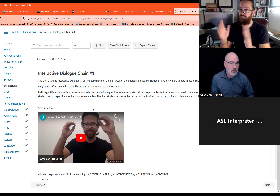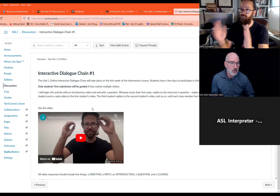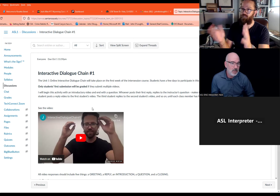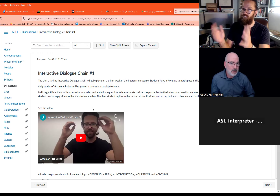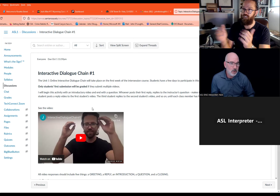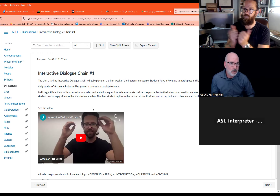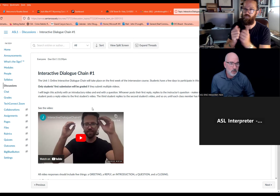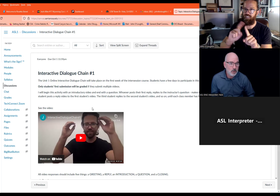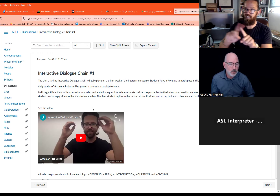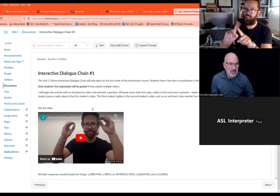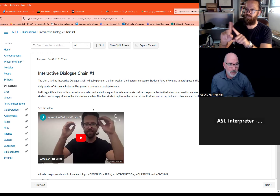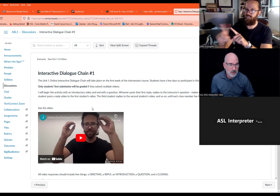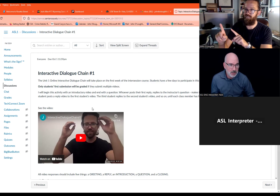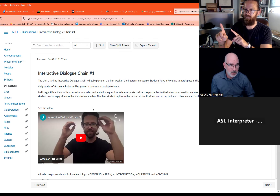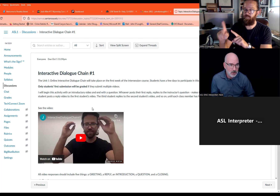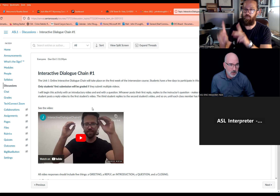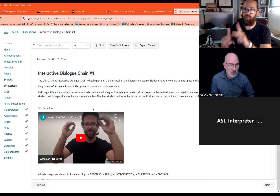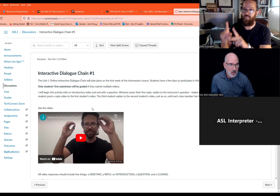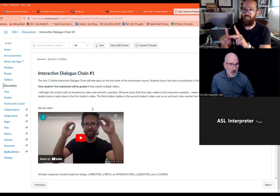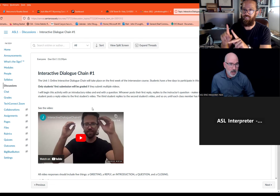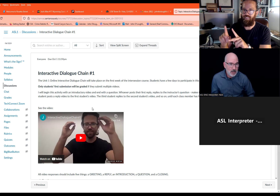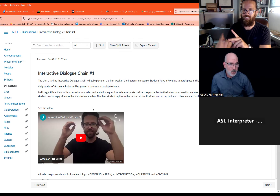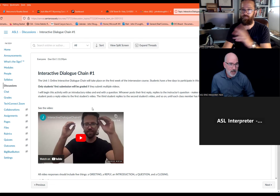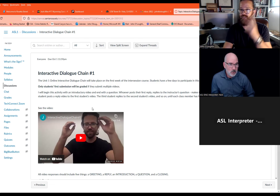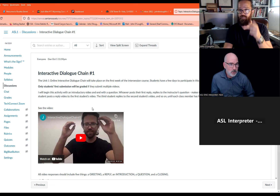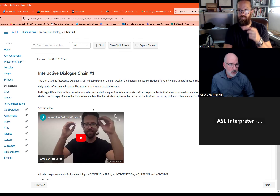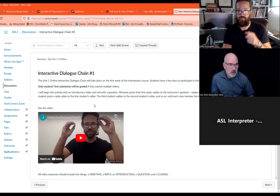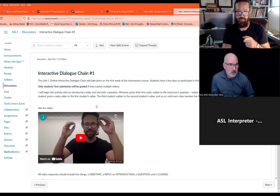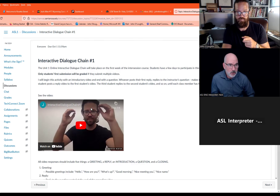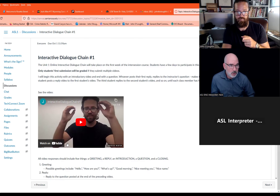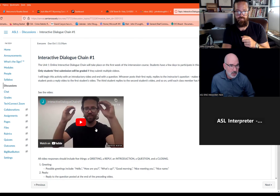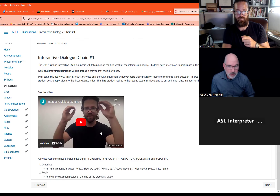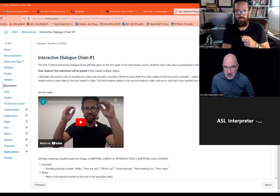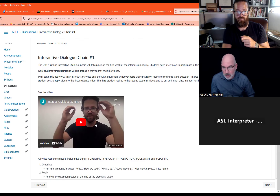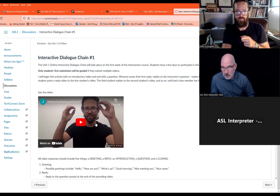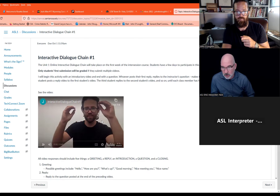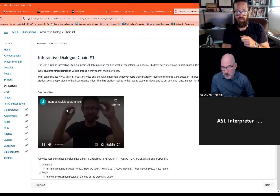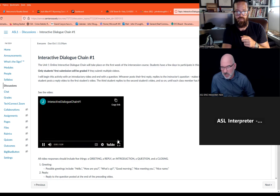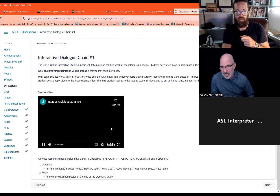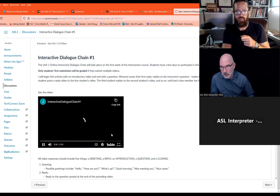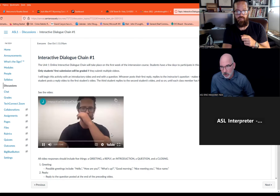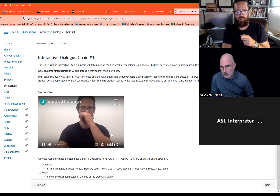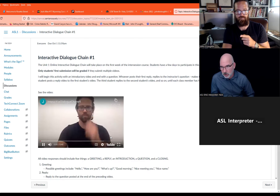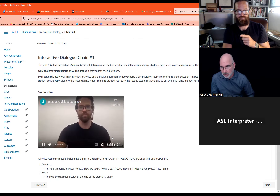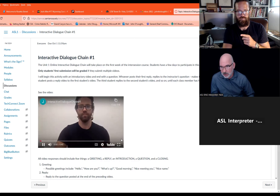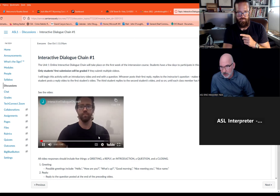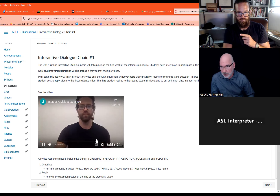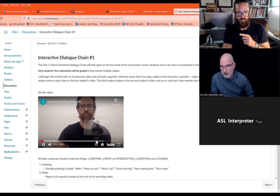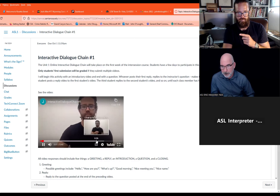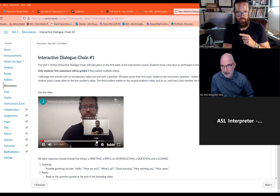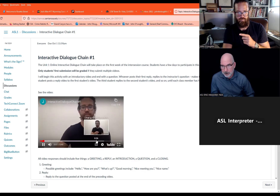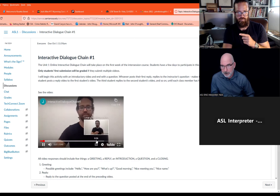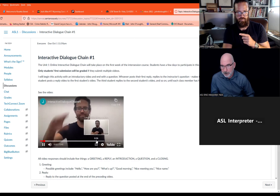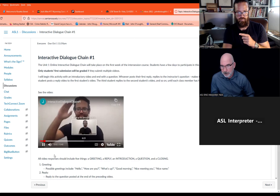increase or to improve your receptive skills, as you would converse with different individuals. So, for example, I'll show you this.